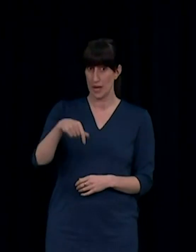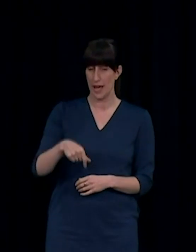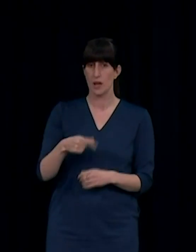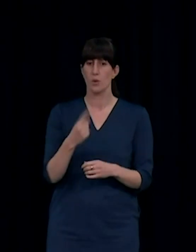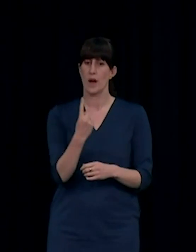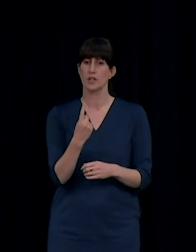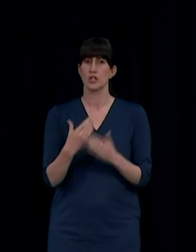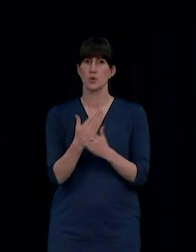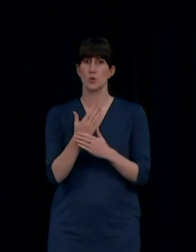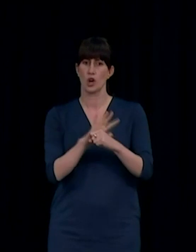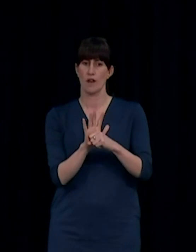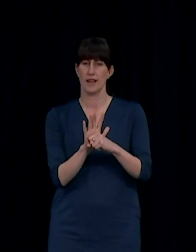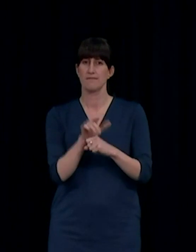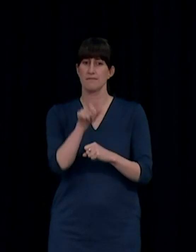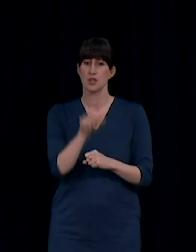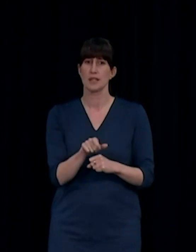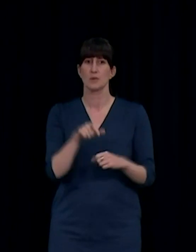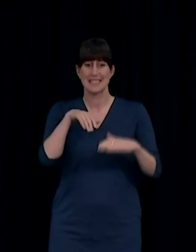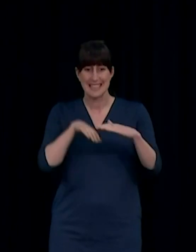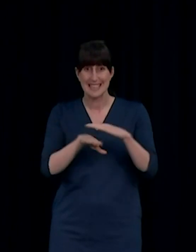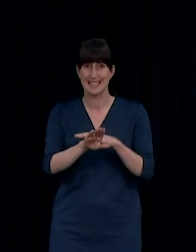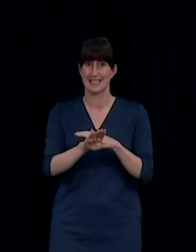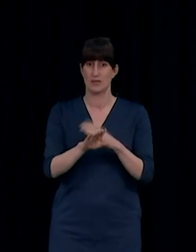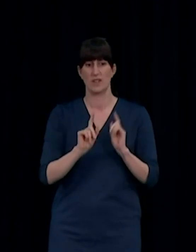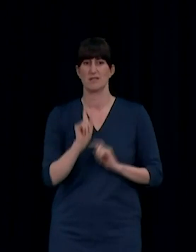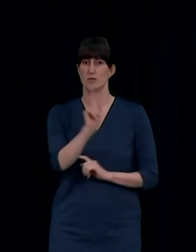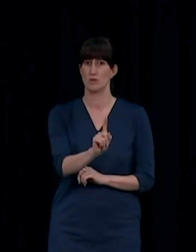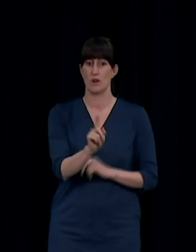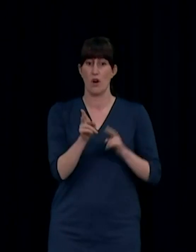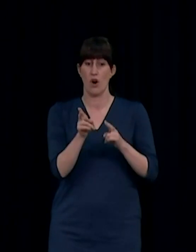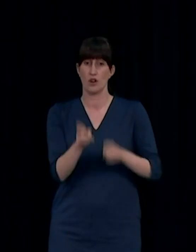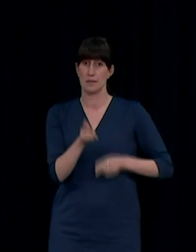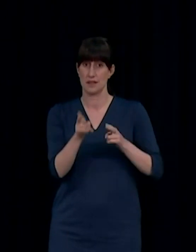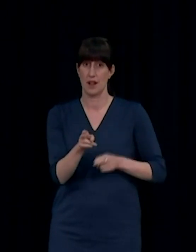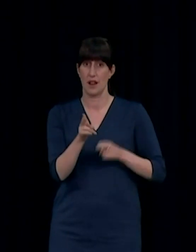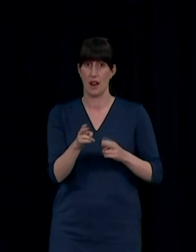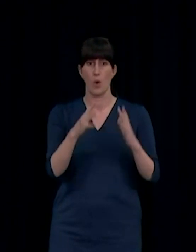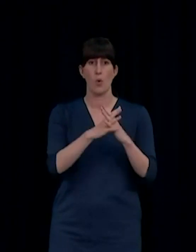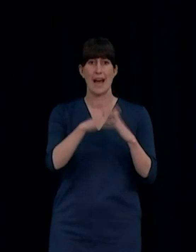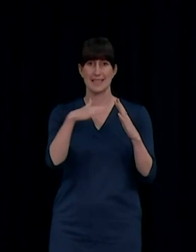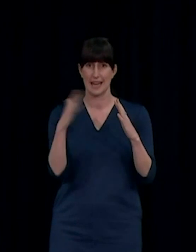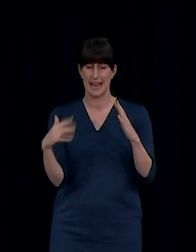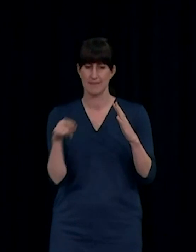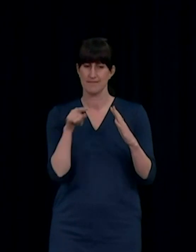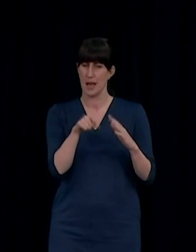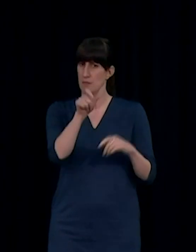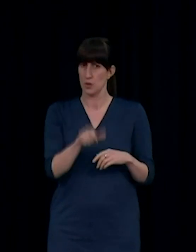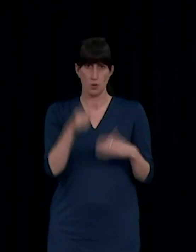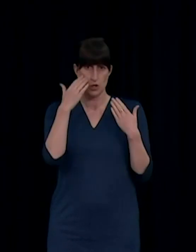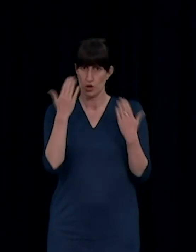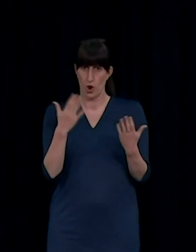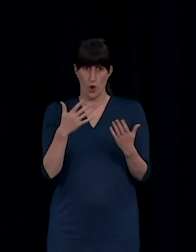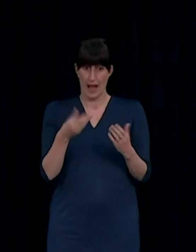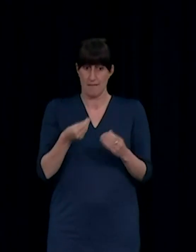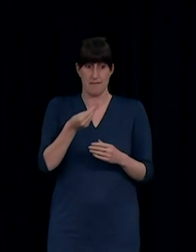emergency department of Waitakere Hospital last evening, and this is the case that is currently unlinked. That person was rapidly